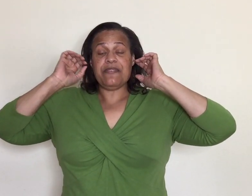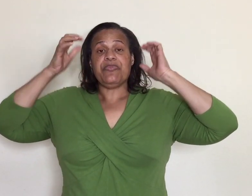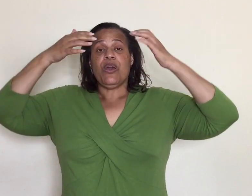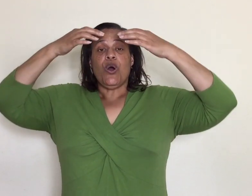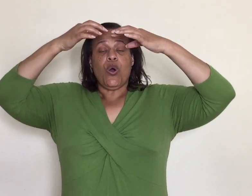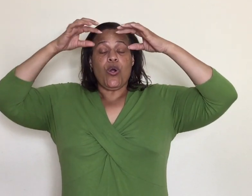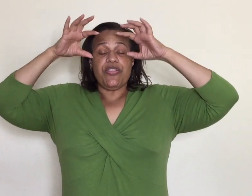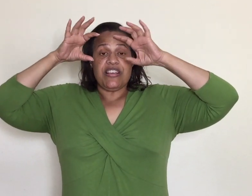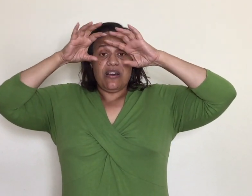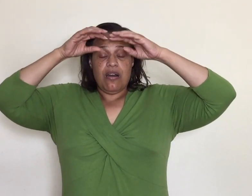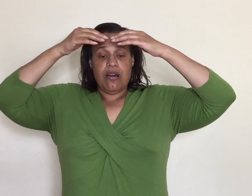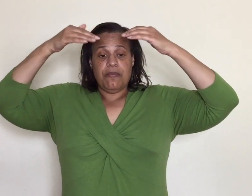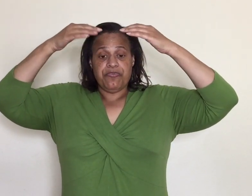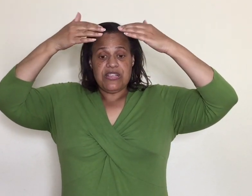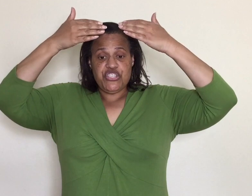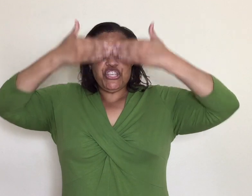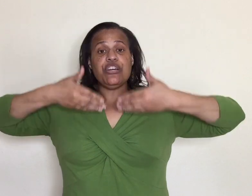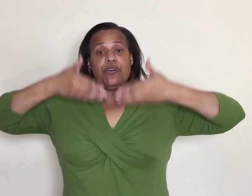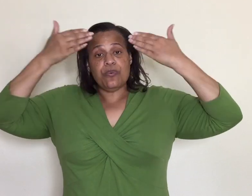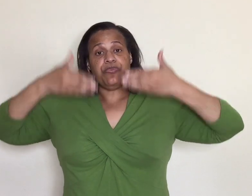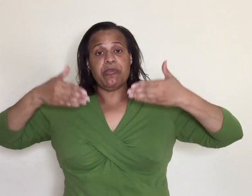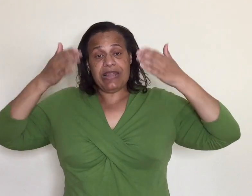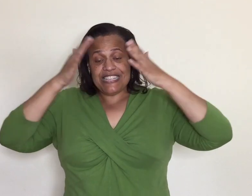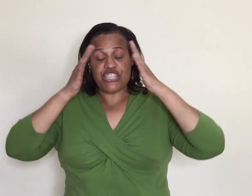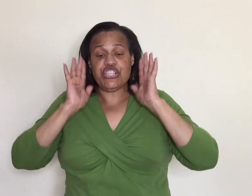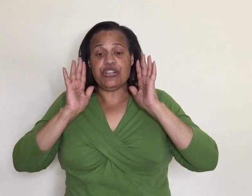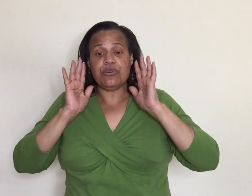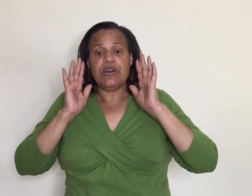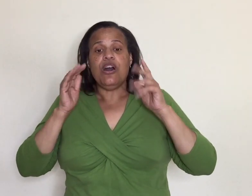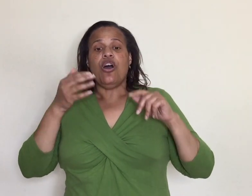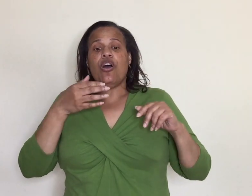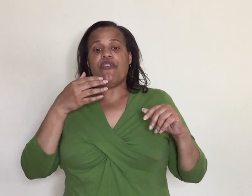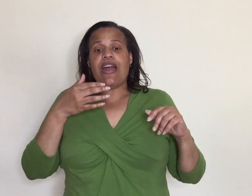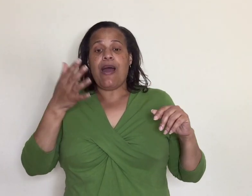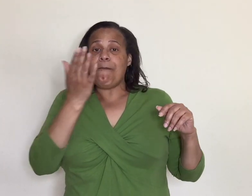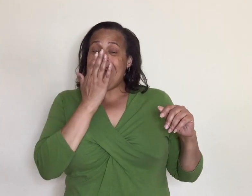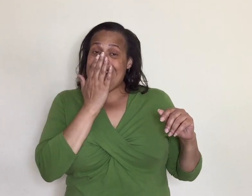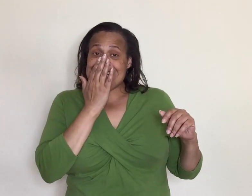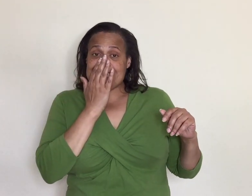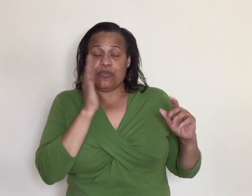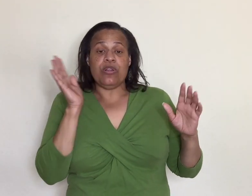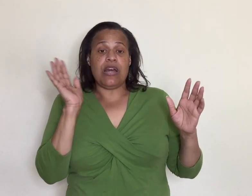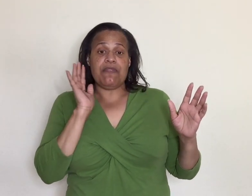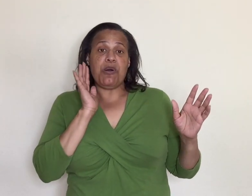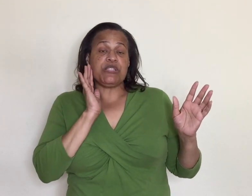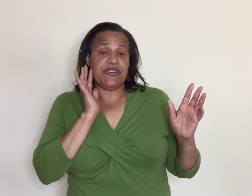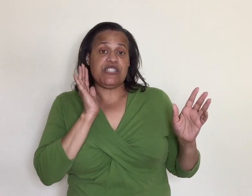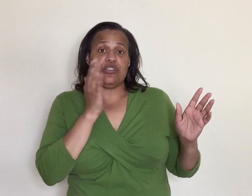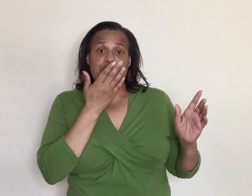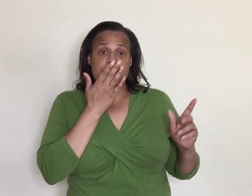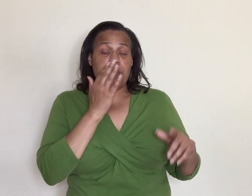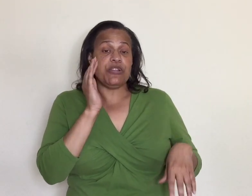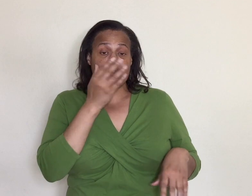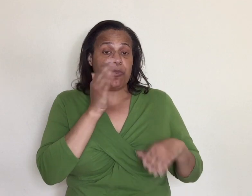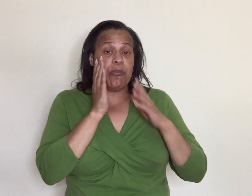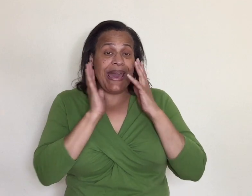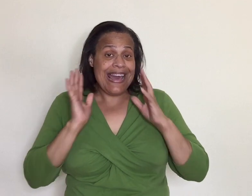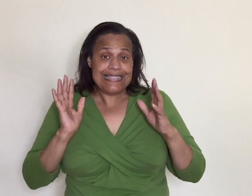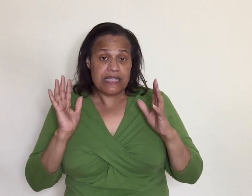or the um shield the plastic shield over our masks a lot of most of us are double and triple masks